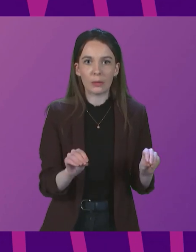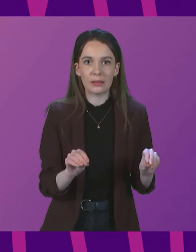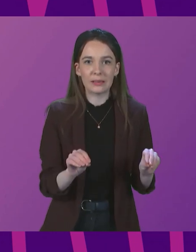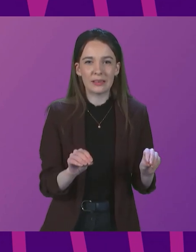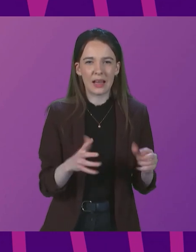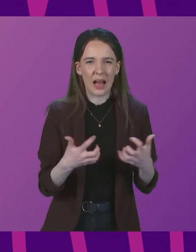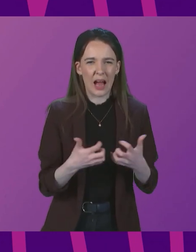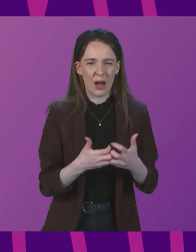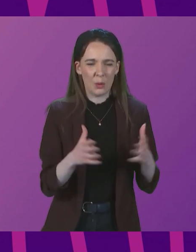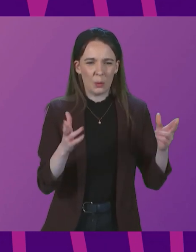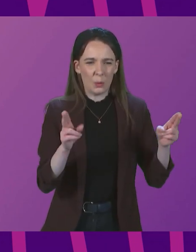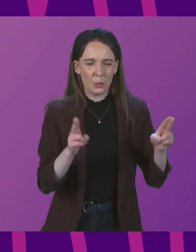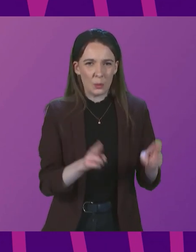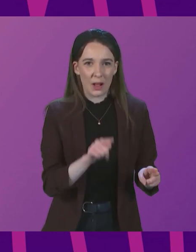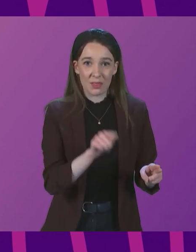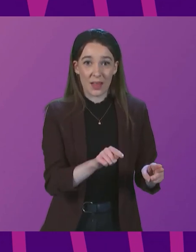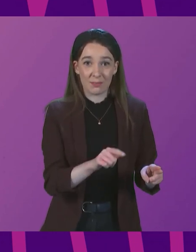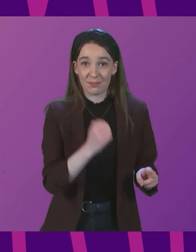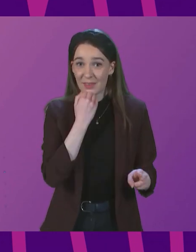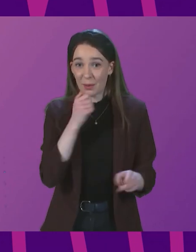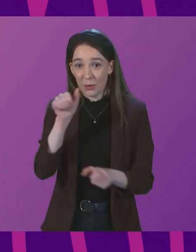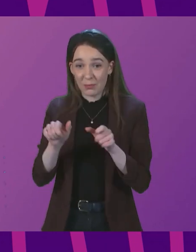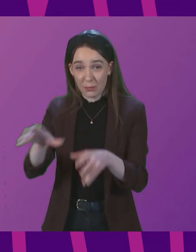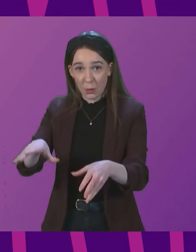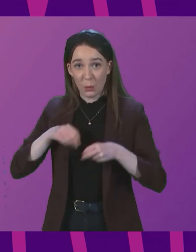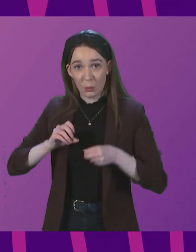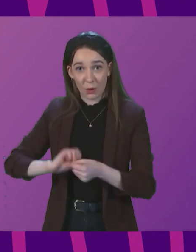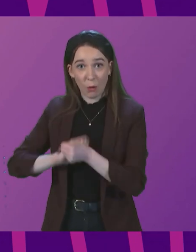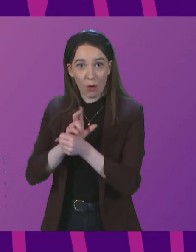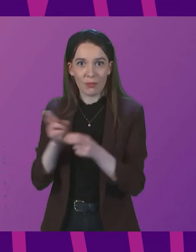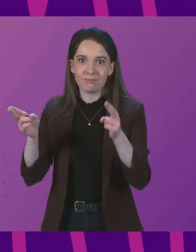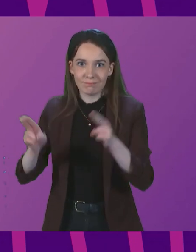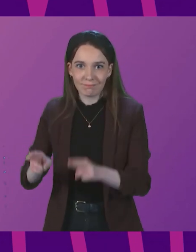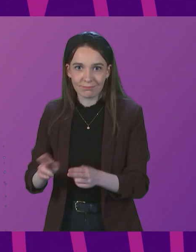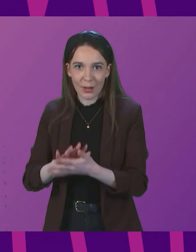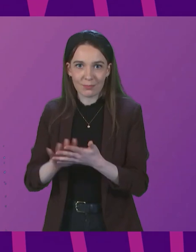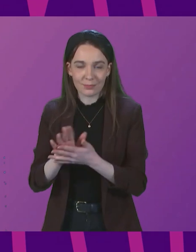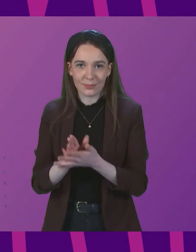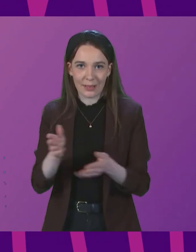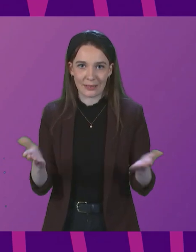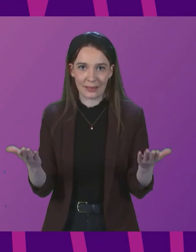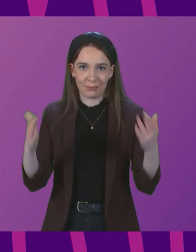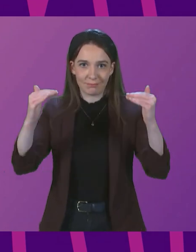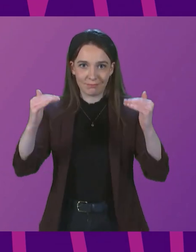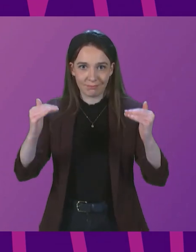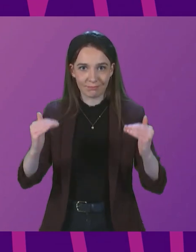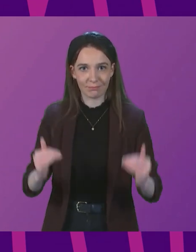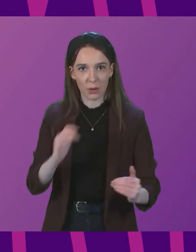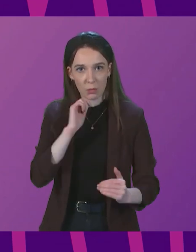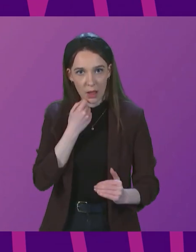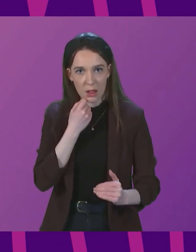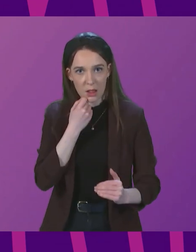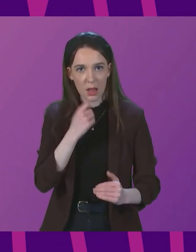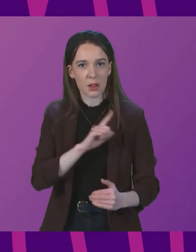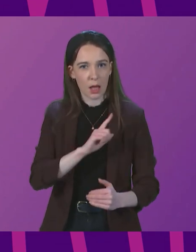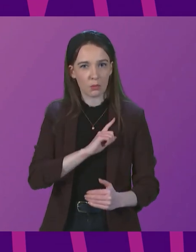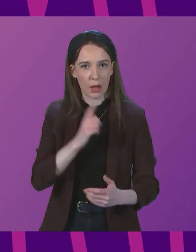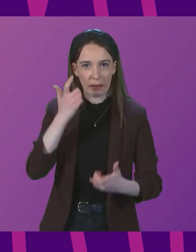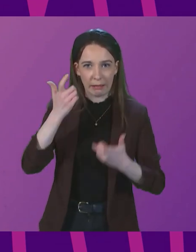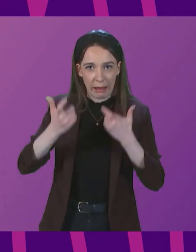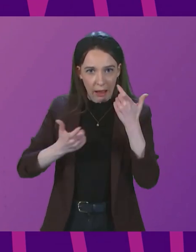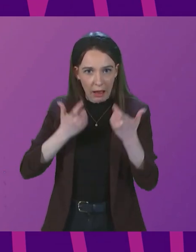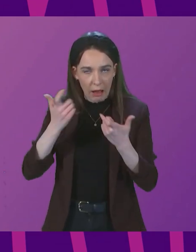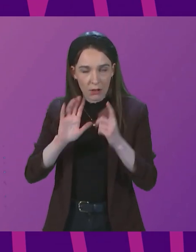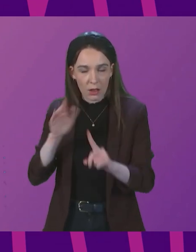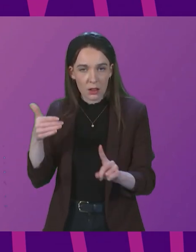is to get case numbers down, which is why we continue to take the cautious approach that we are and why we are optimistic that we are starting